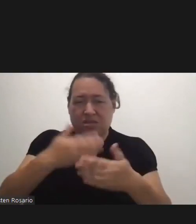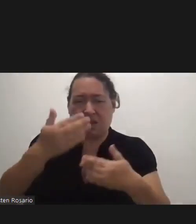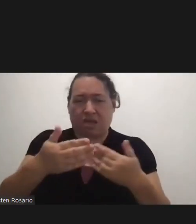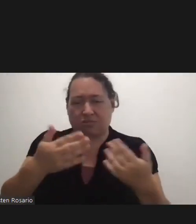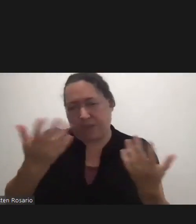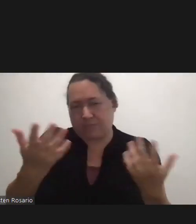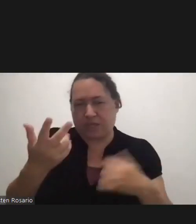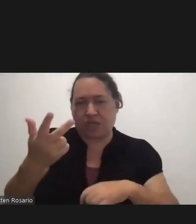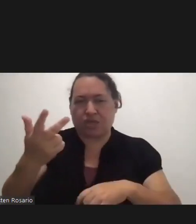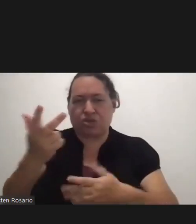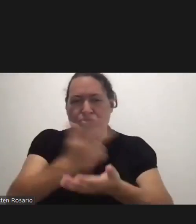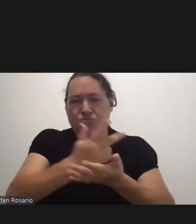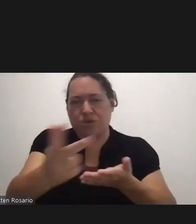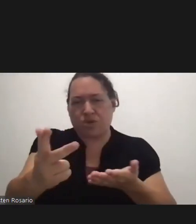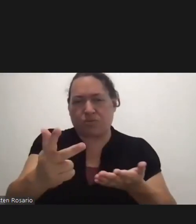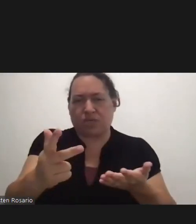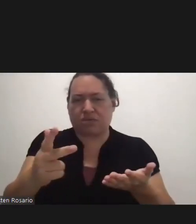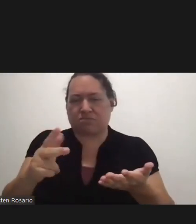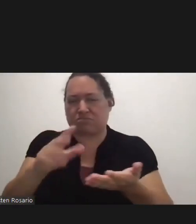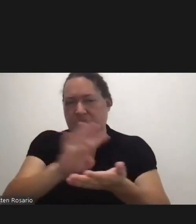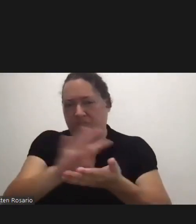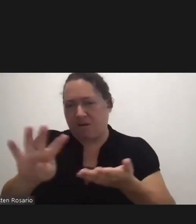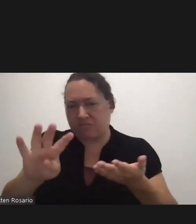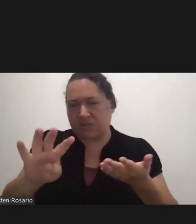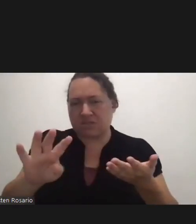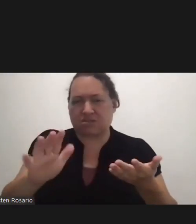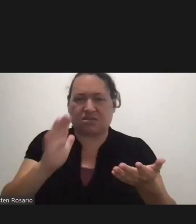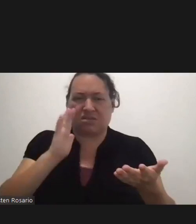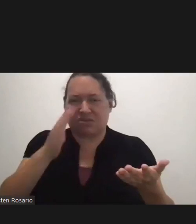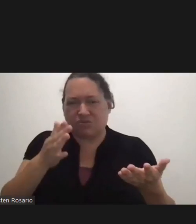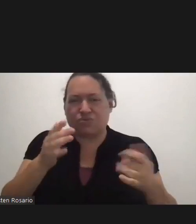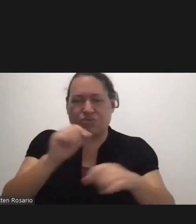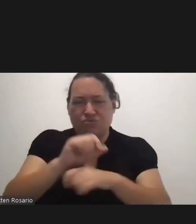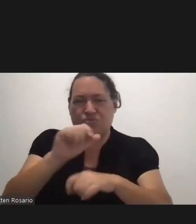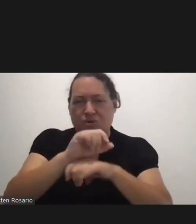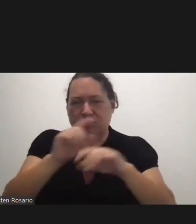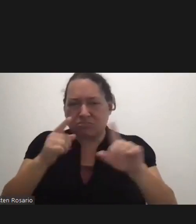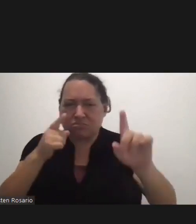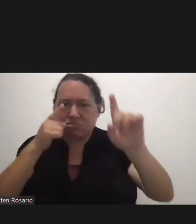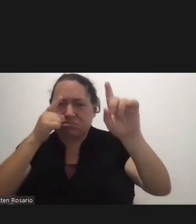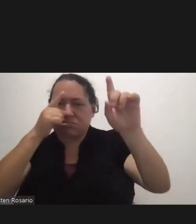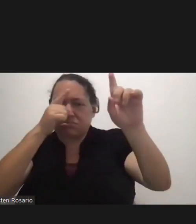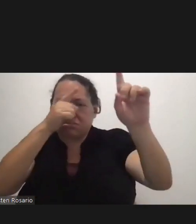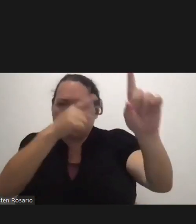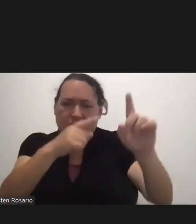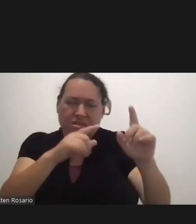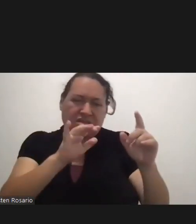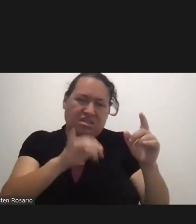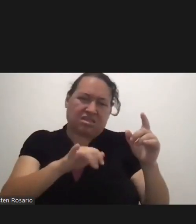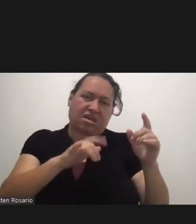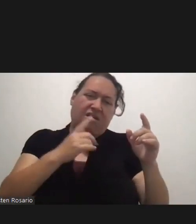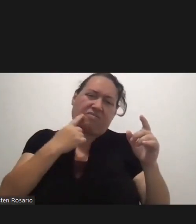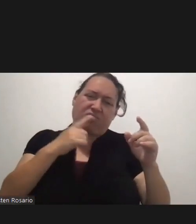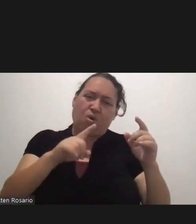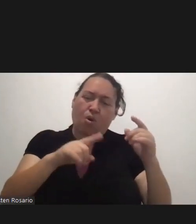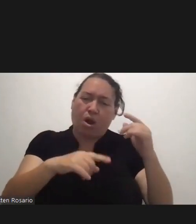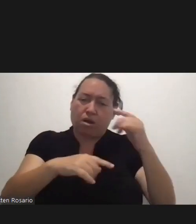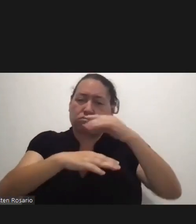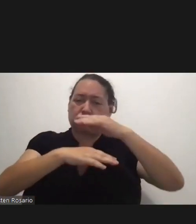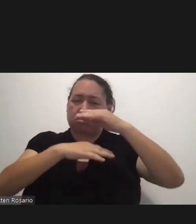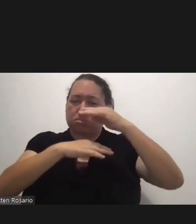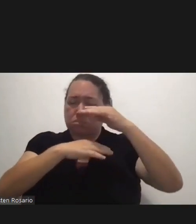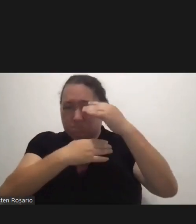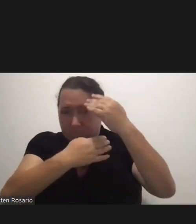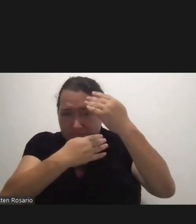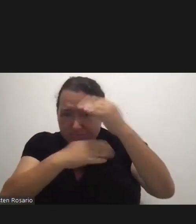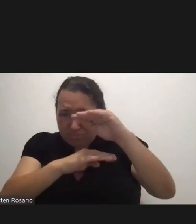Four Weeks Work Towards That Tourism Lifting Of Restrictions That They're Not